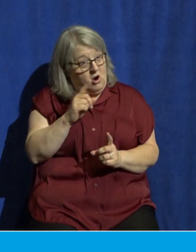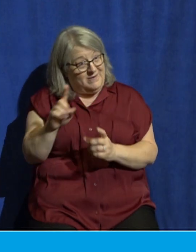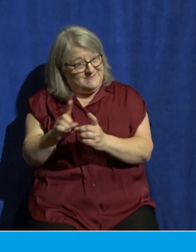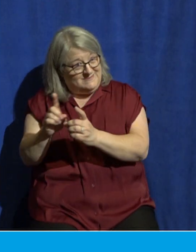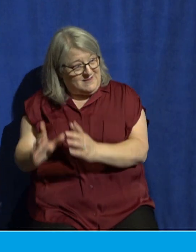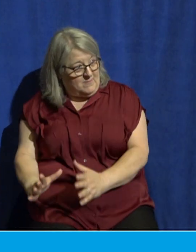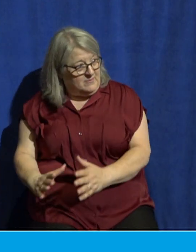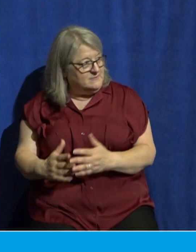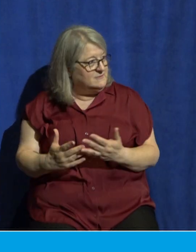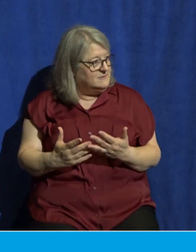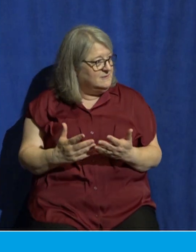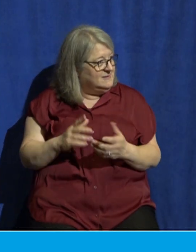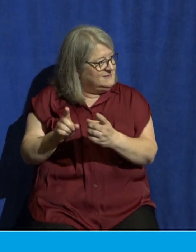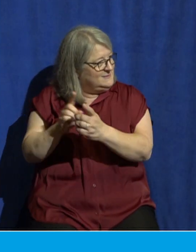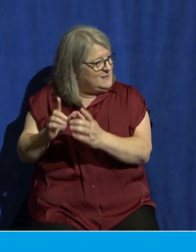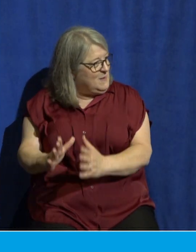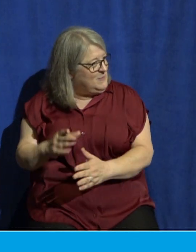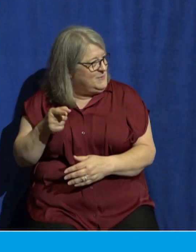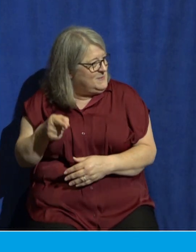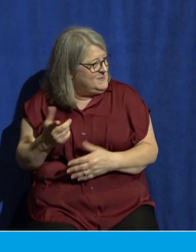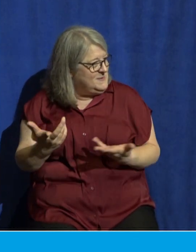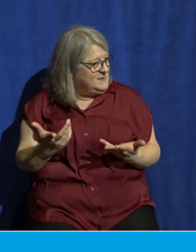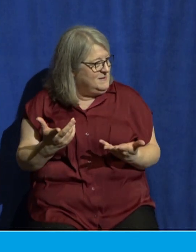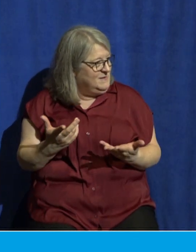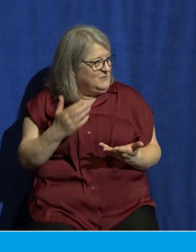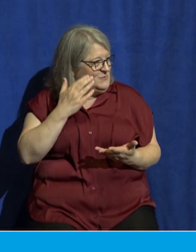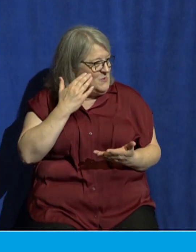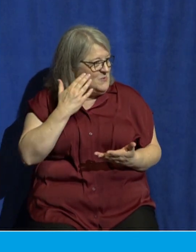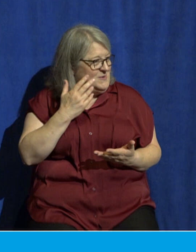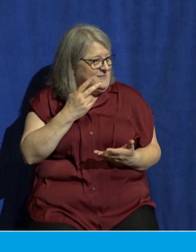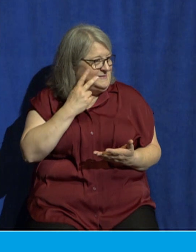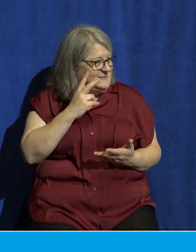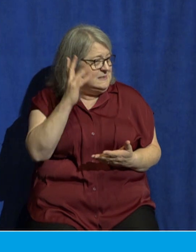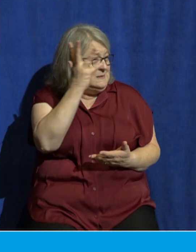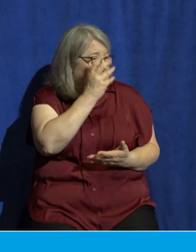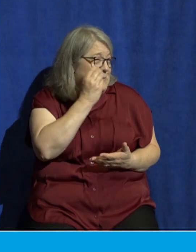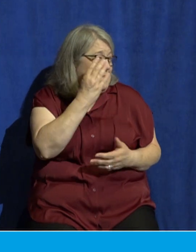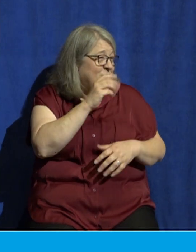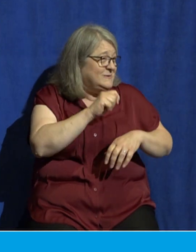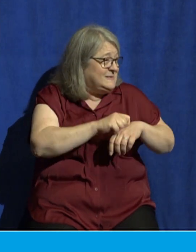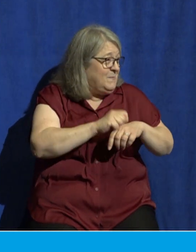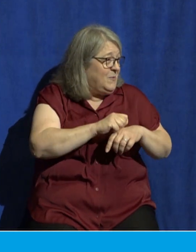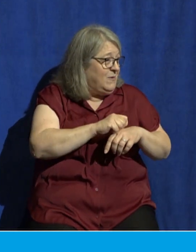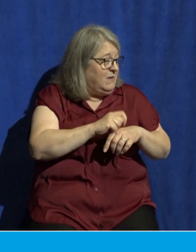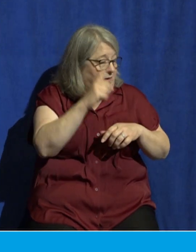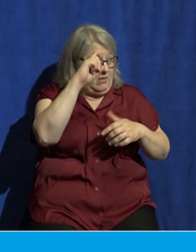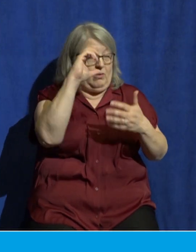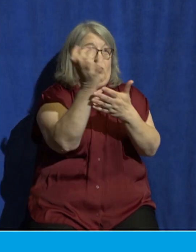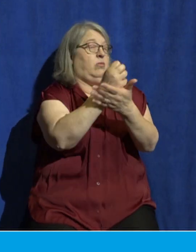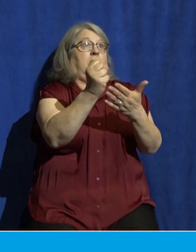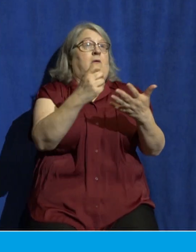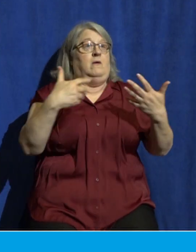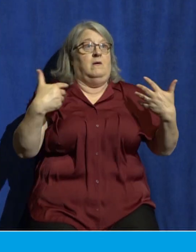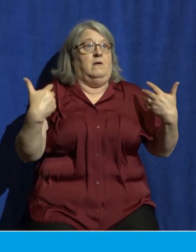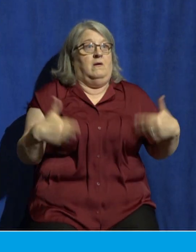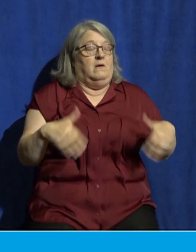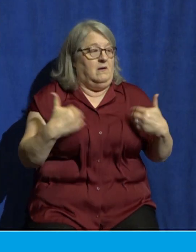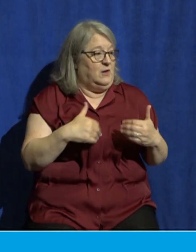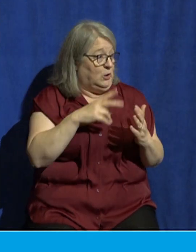chapter starts. The disciples are blown away by the beauty and majesty of the temple. And when you read about the temple, you understand why. It was